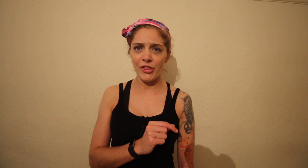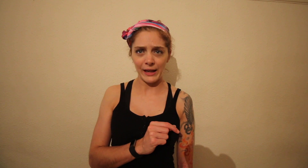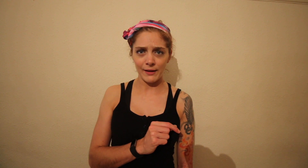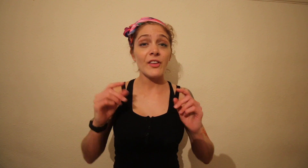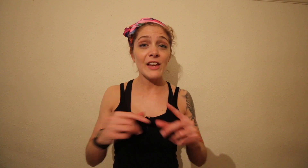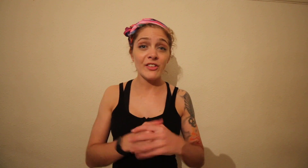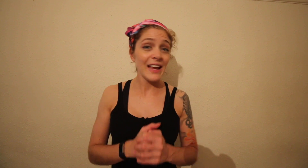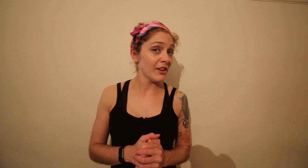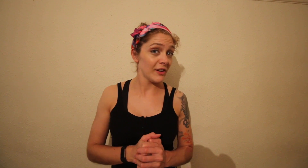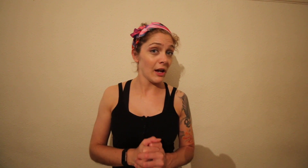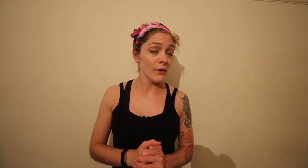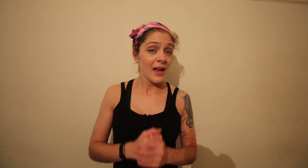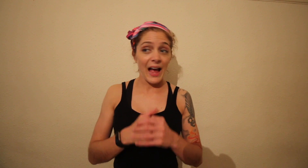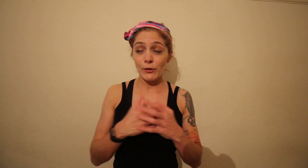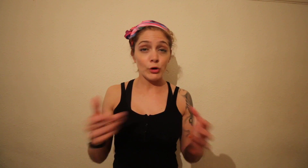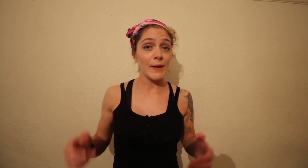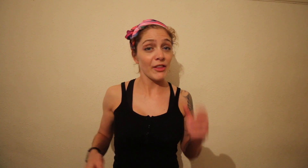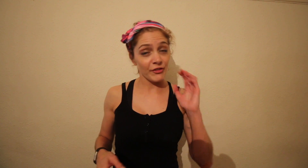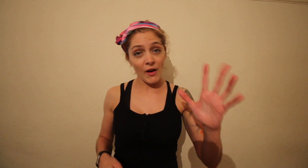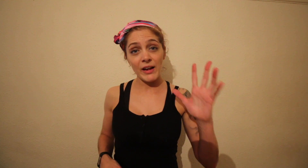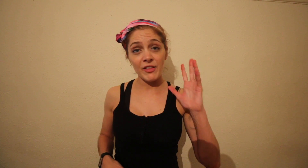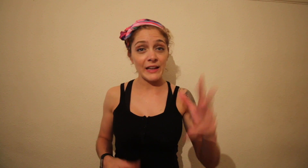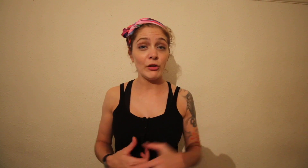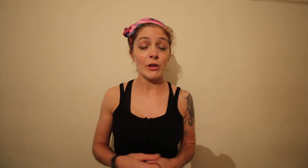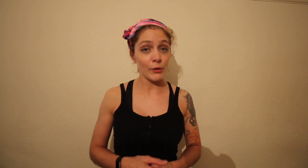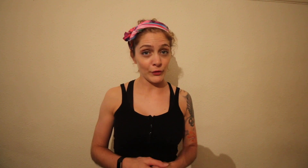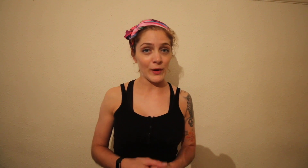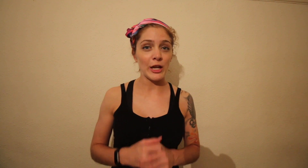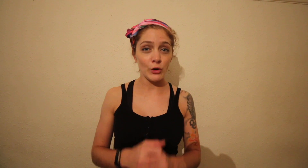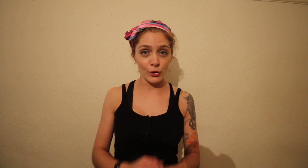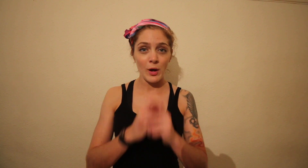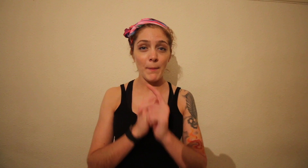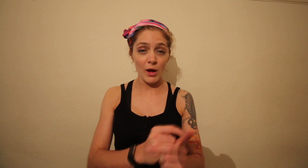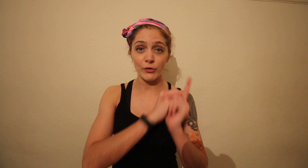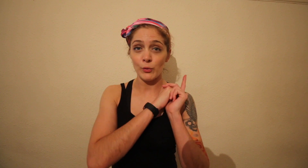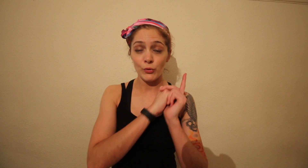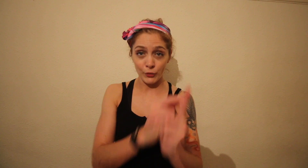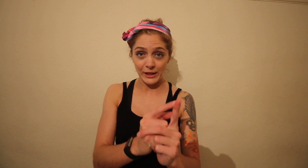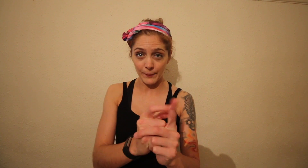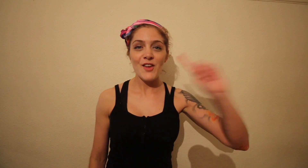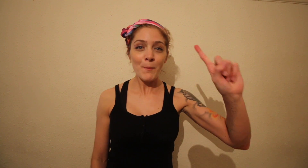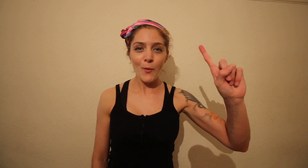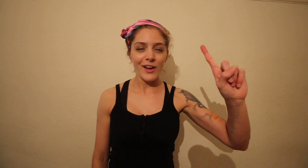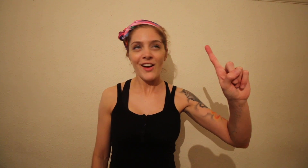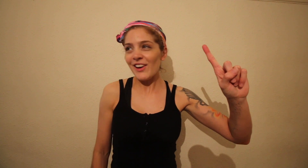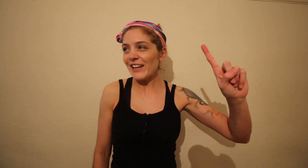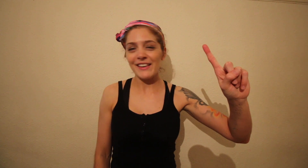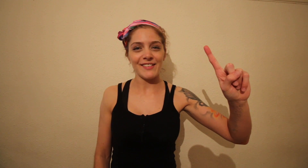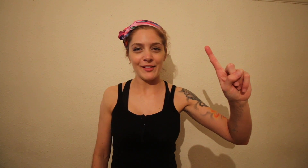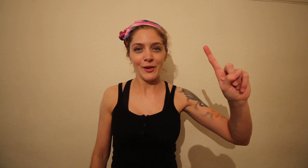think. So let's just get into the video and talk about the five things you should look for in a good personal trainer. Number one, I like these lists,